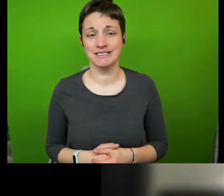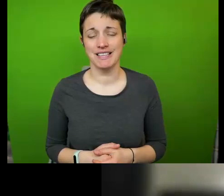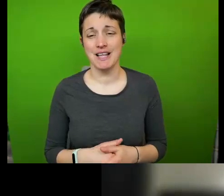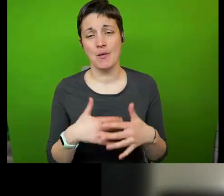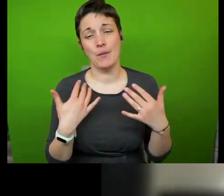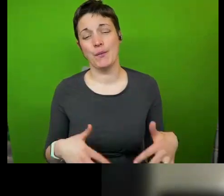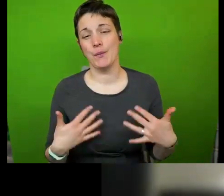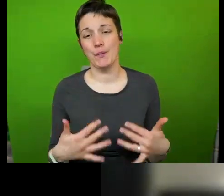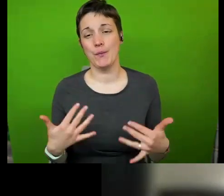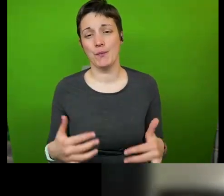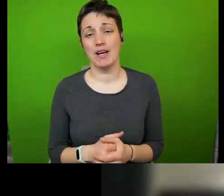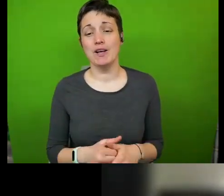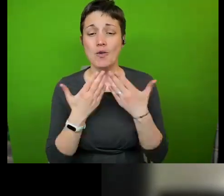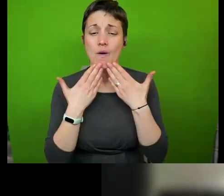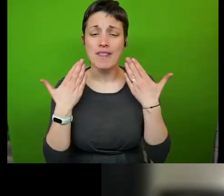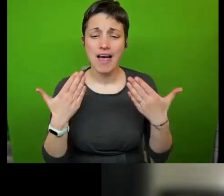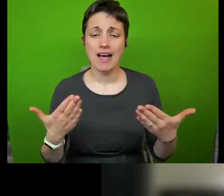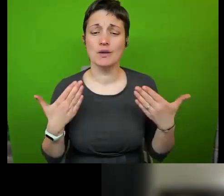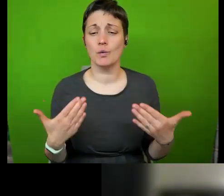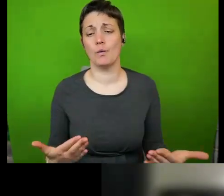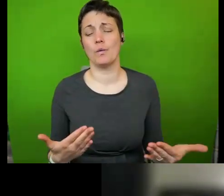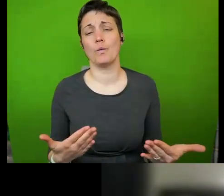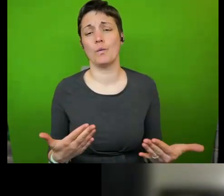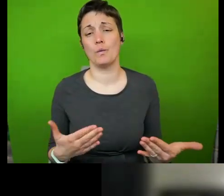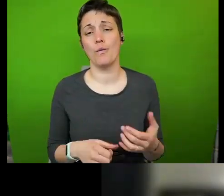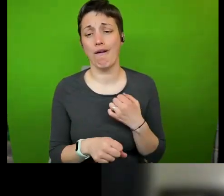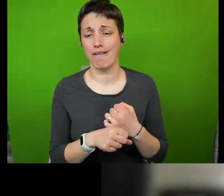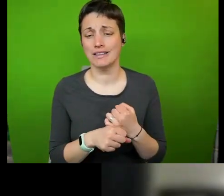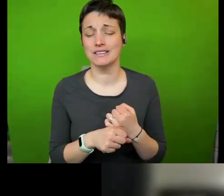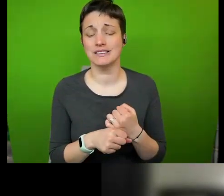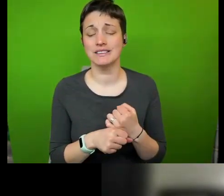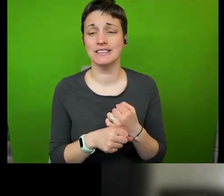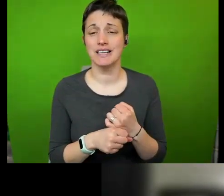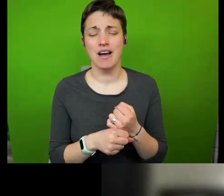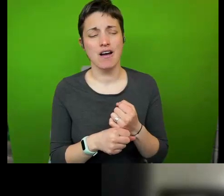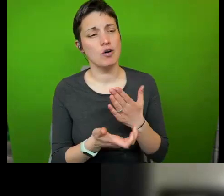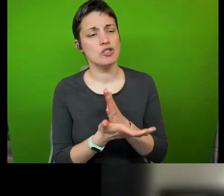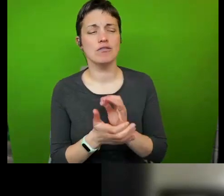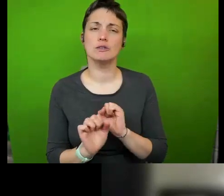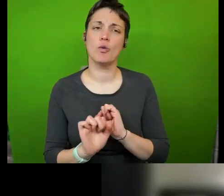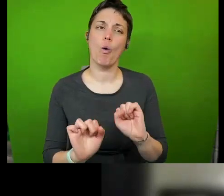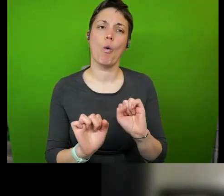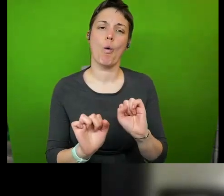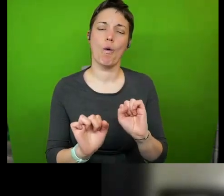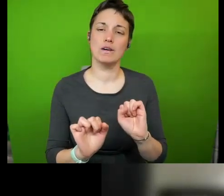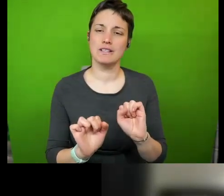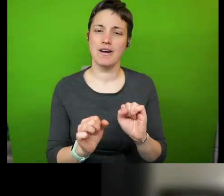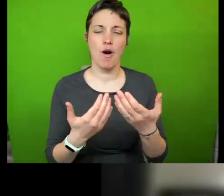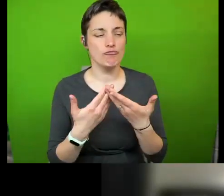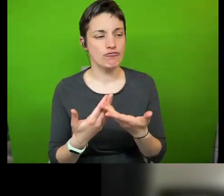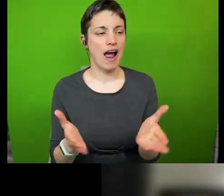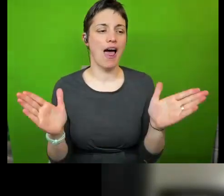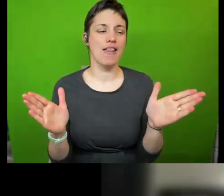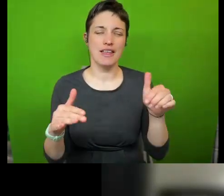so a big thank you um gert for for for sharing your breadth and depth of